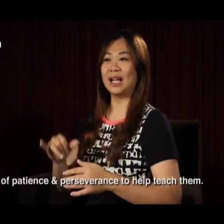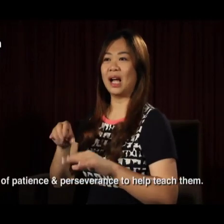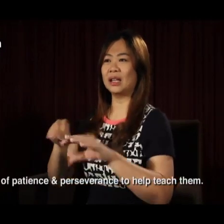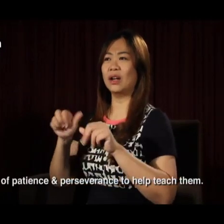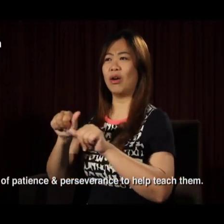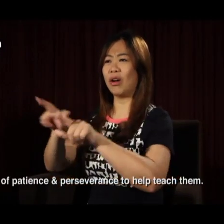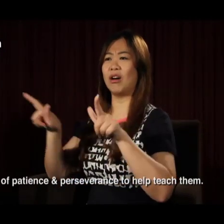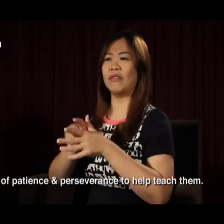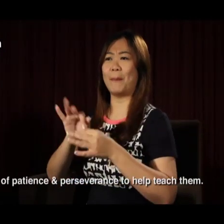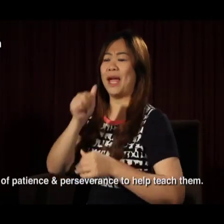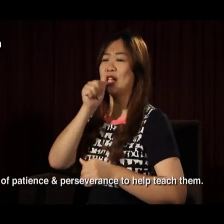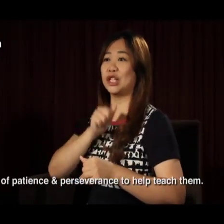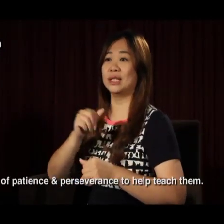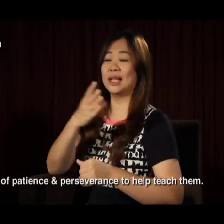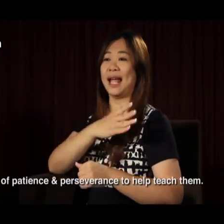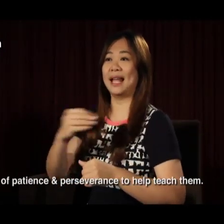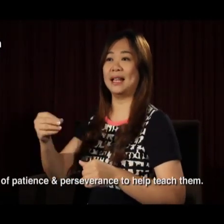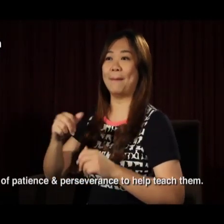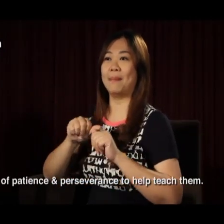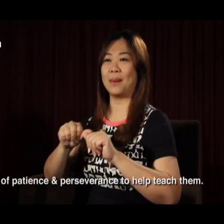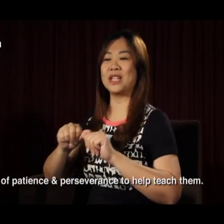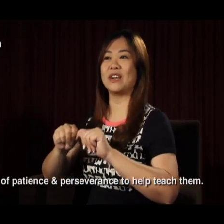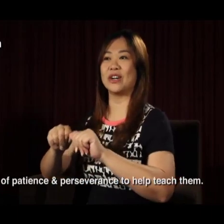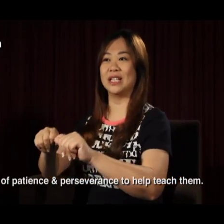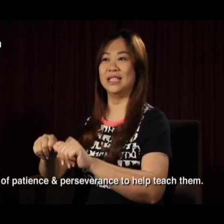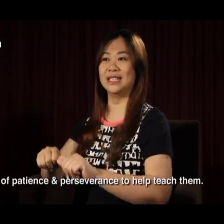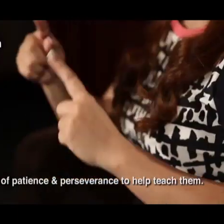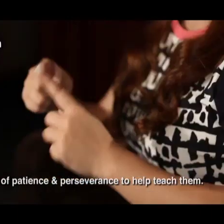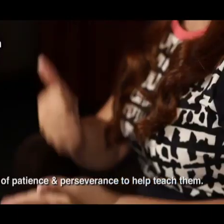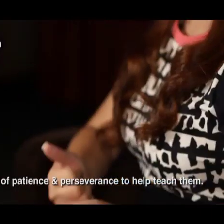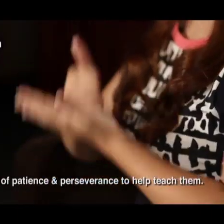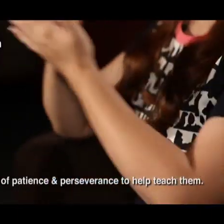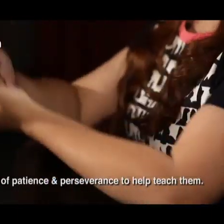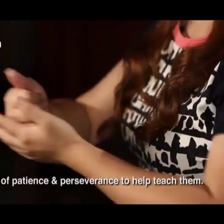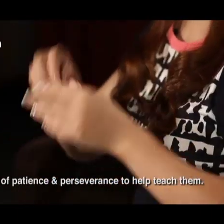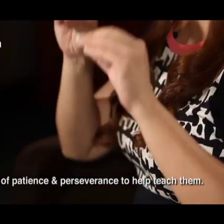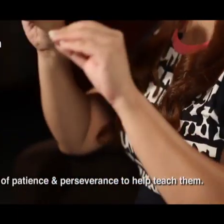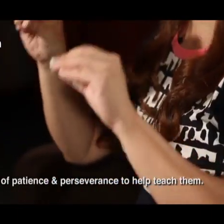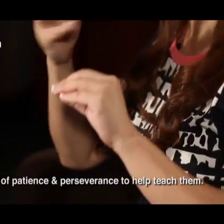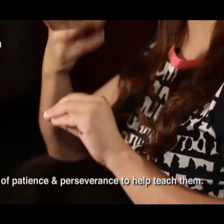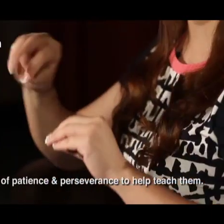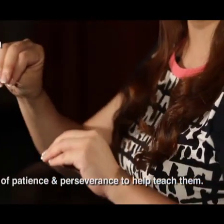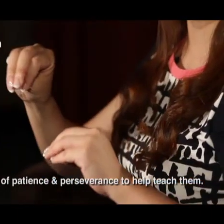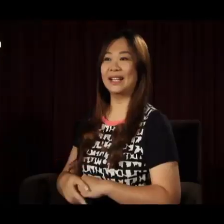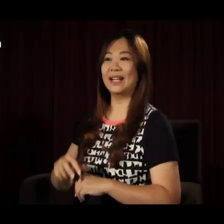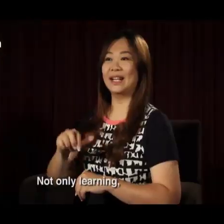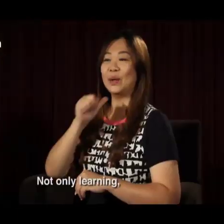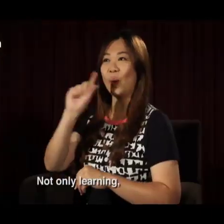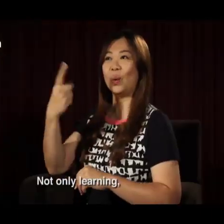I take a lot of passion and people to help teach them not